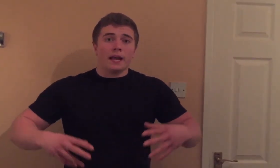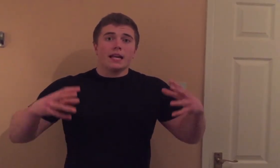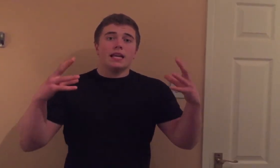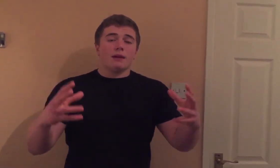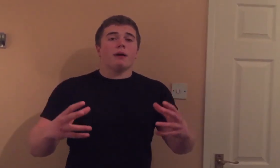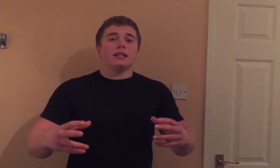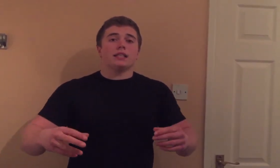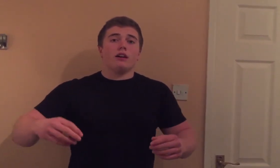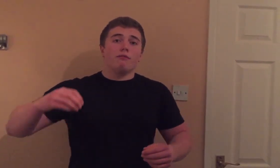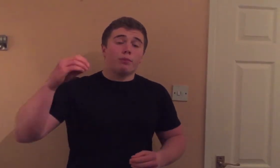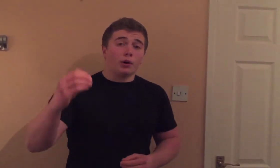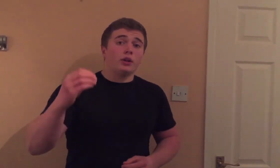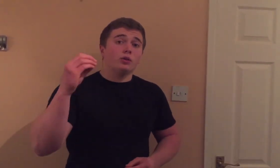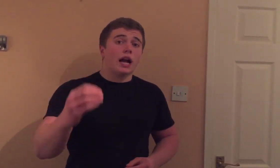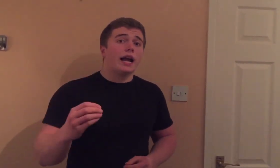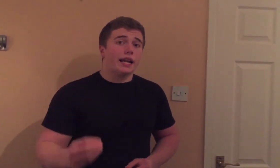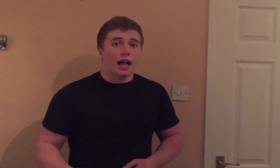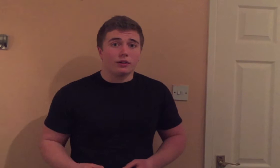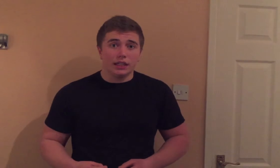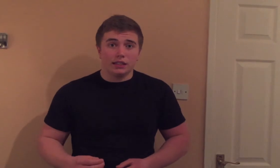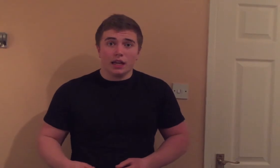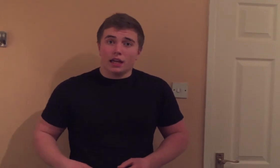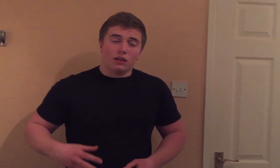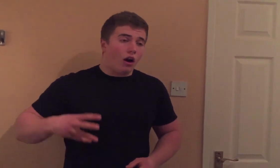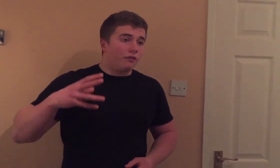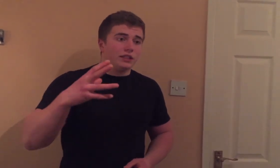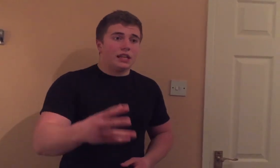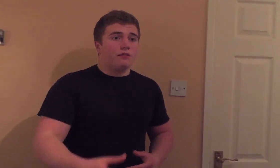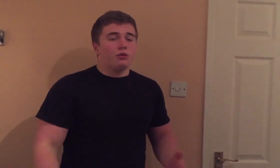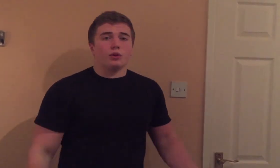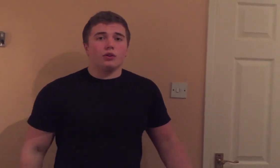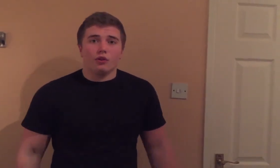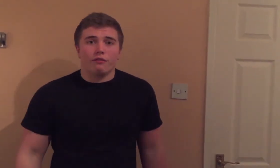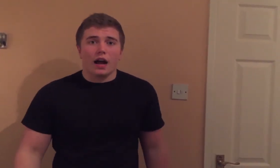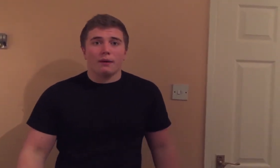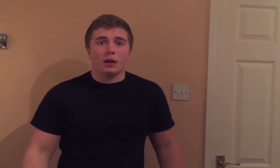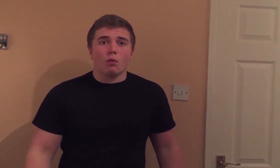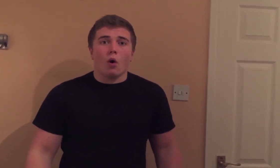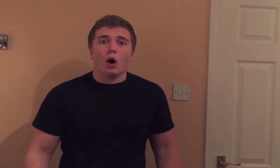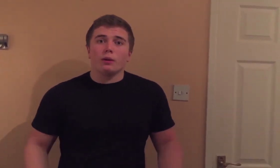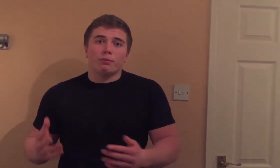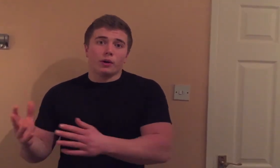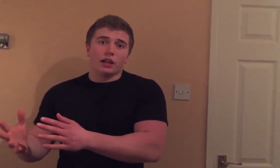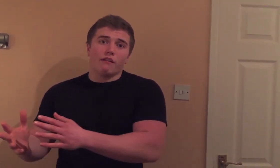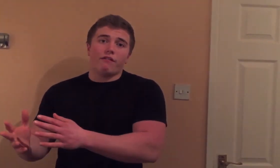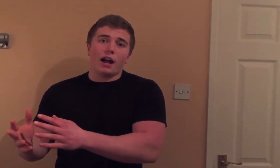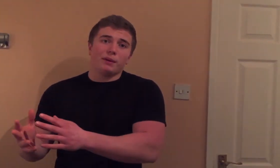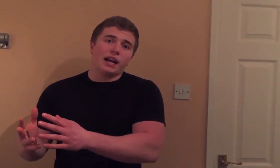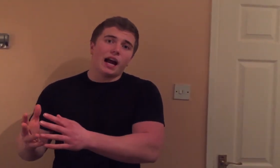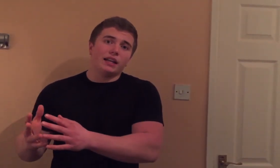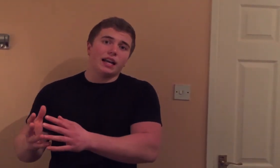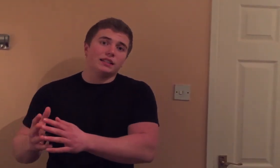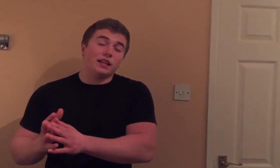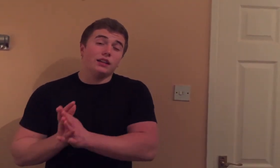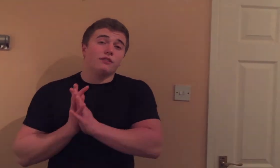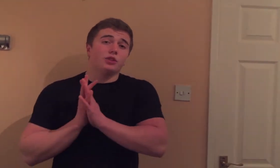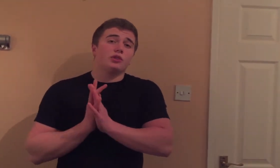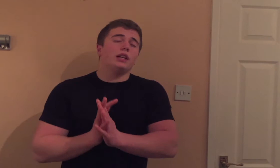keep myself burning those high calories. Obviously, if you were to do a five-minute walk compared to that five-minute high-intensity interval training,